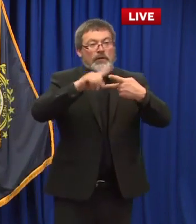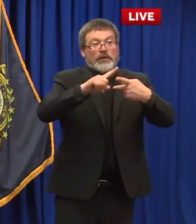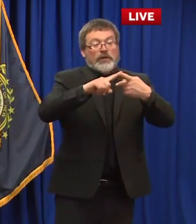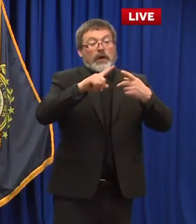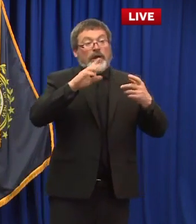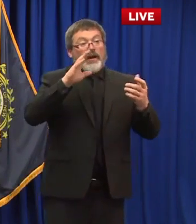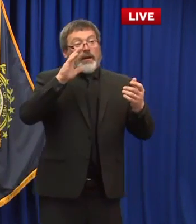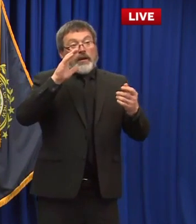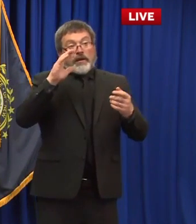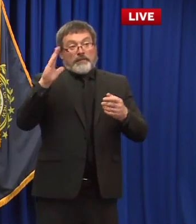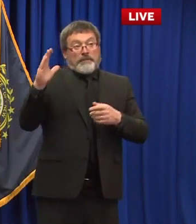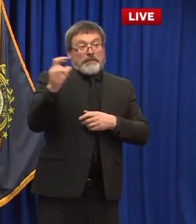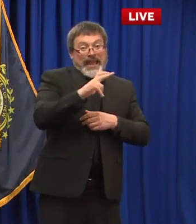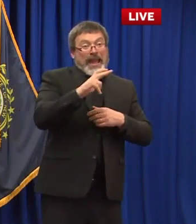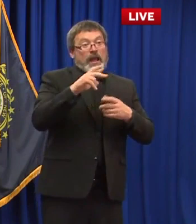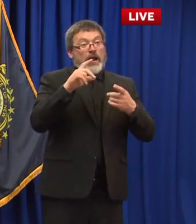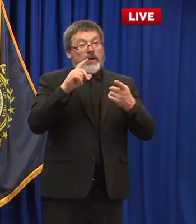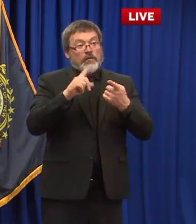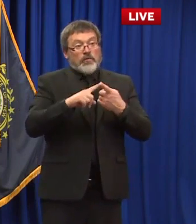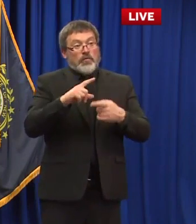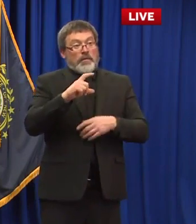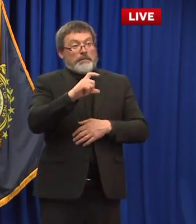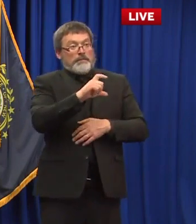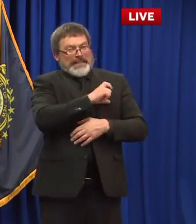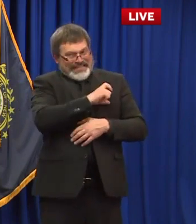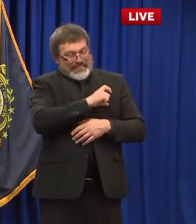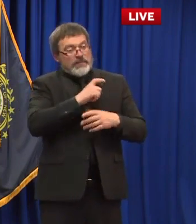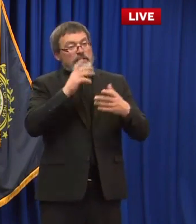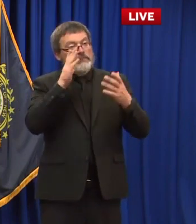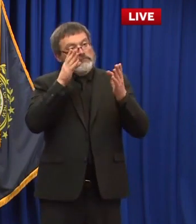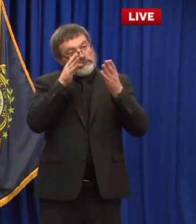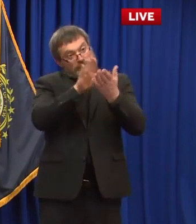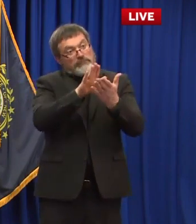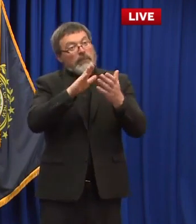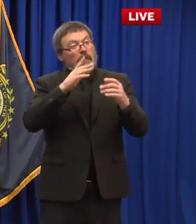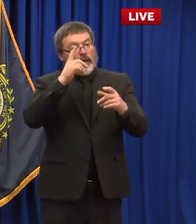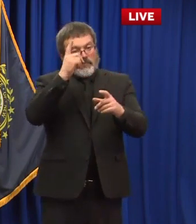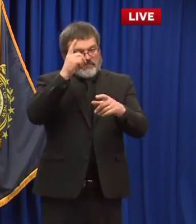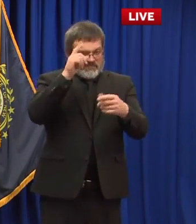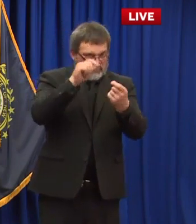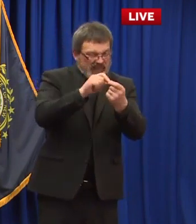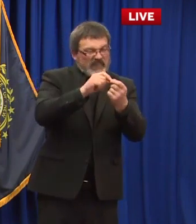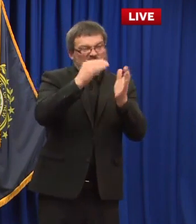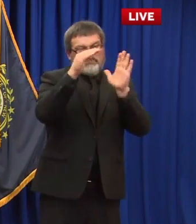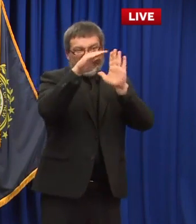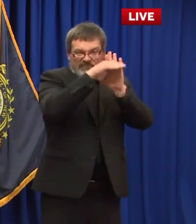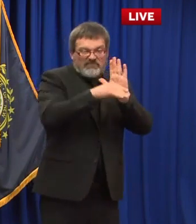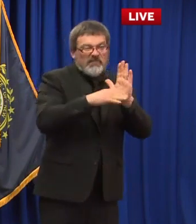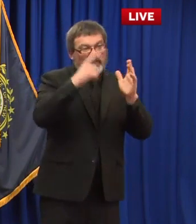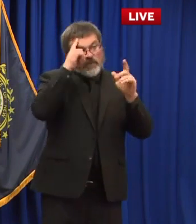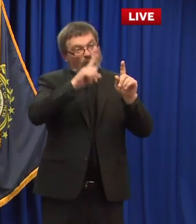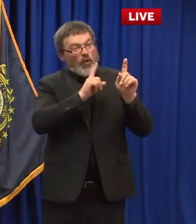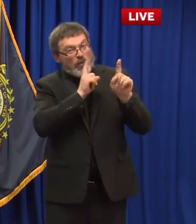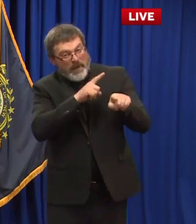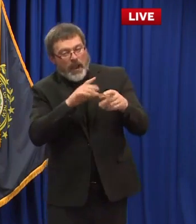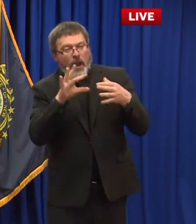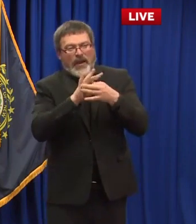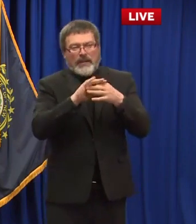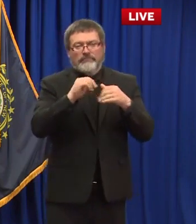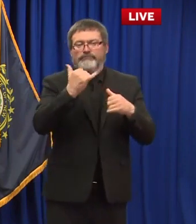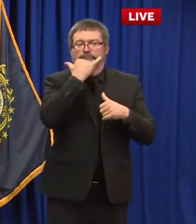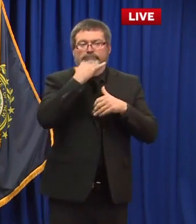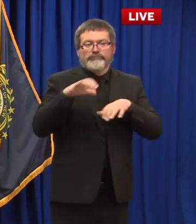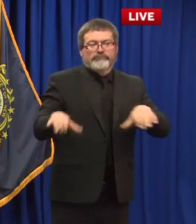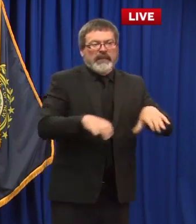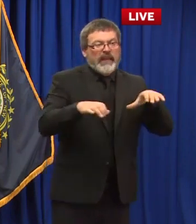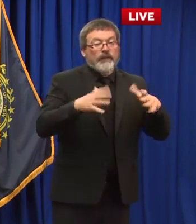police officers and requirement for police officers to report uh abuse essentially and in abusive situations so um and you know what do you